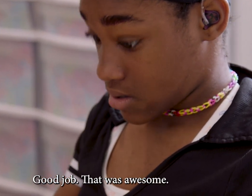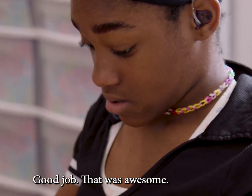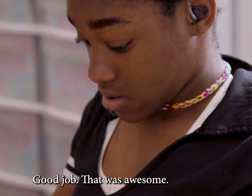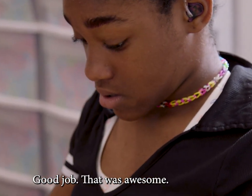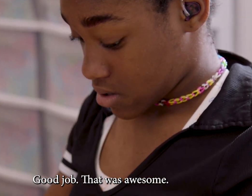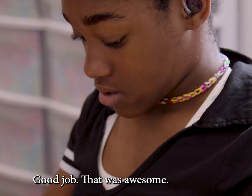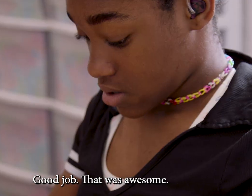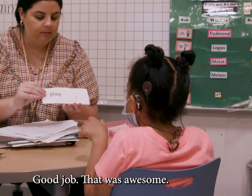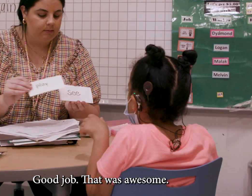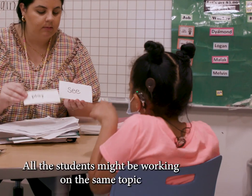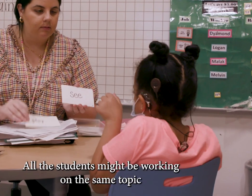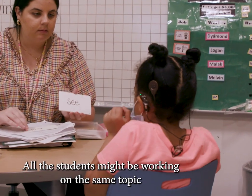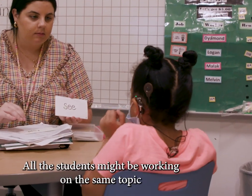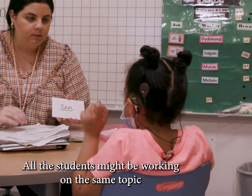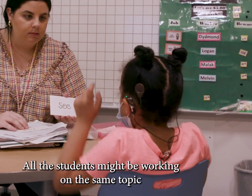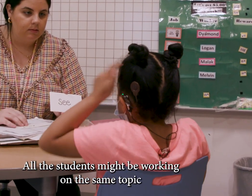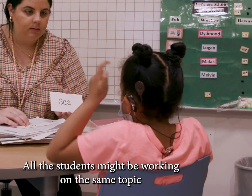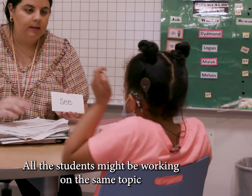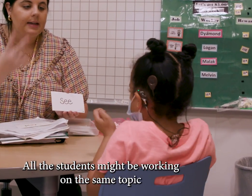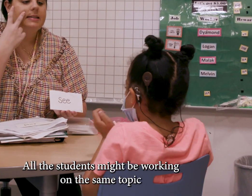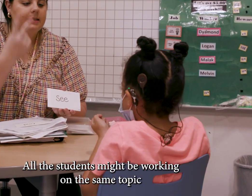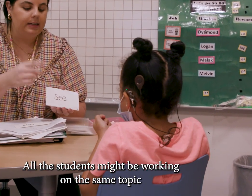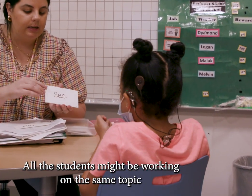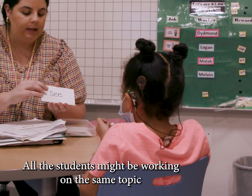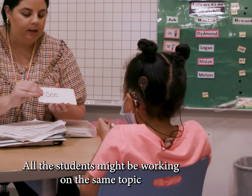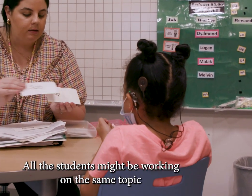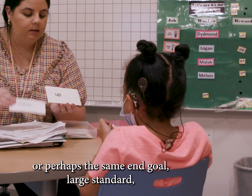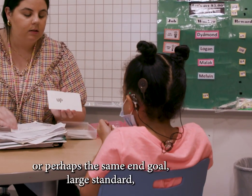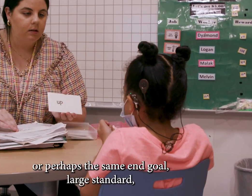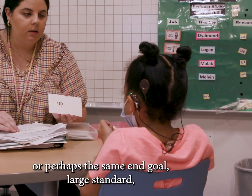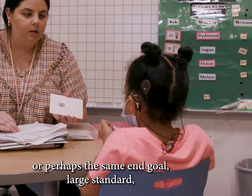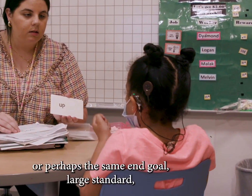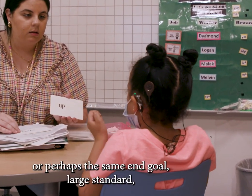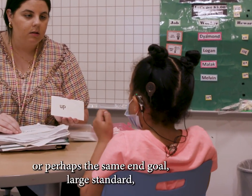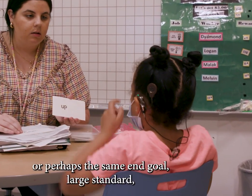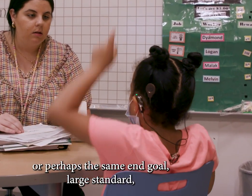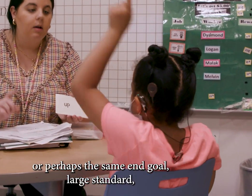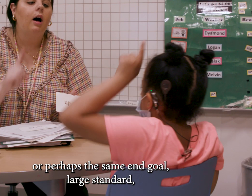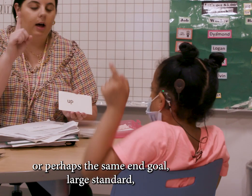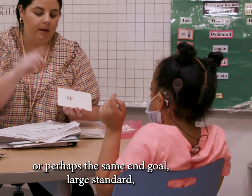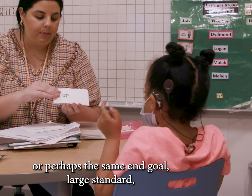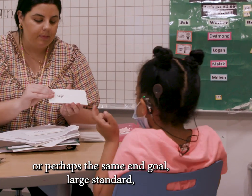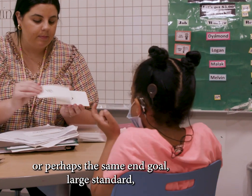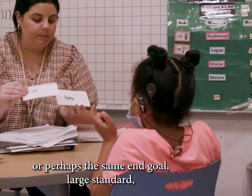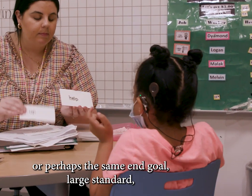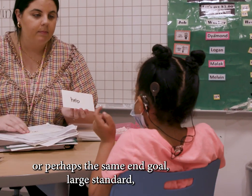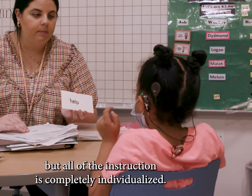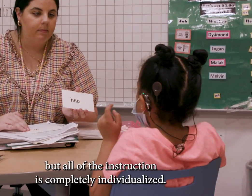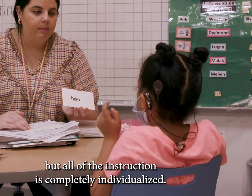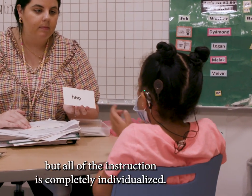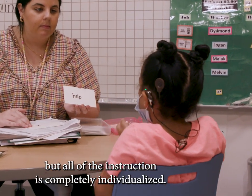Good job. That was awesome. All the students might be working on the same topic or perhaps the same end goal, large standard,